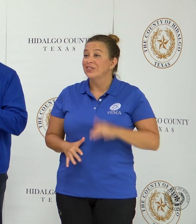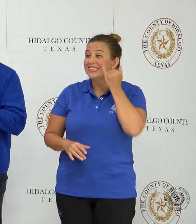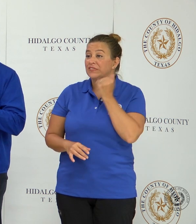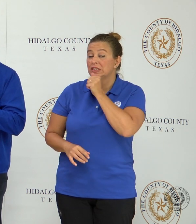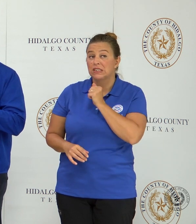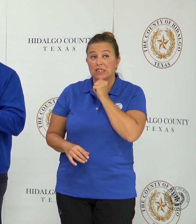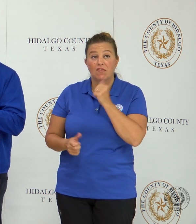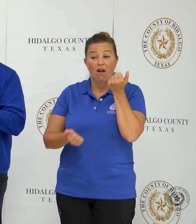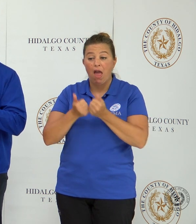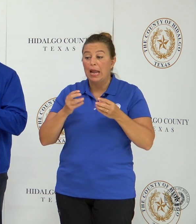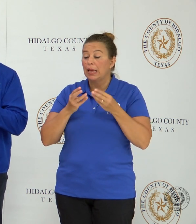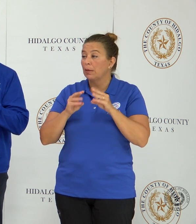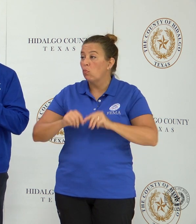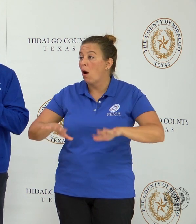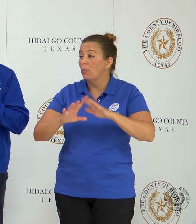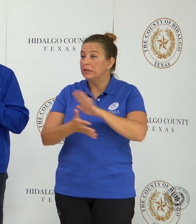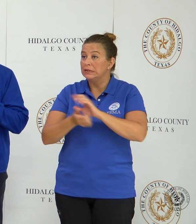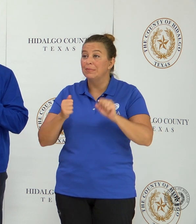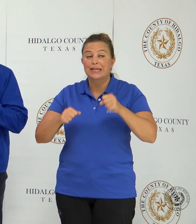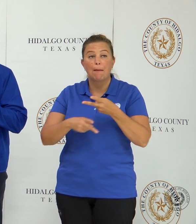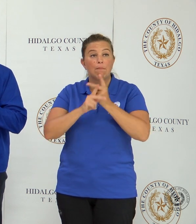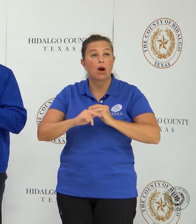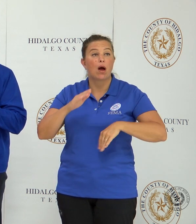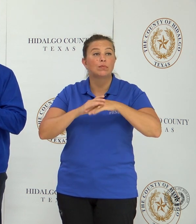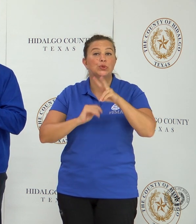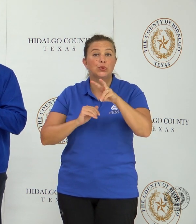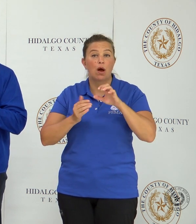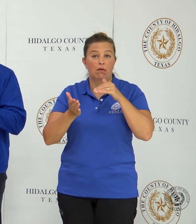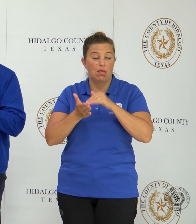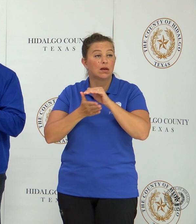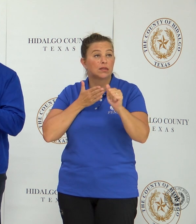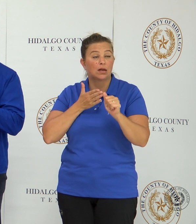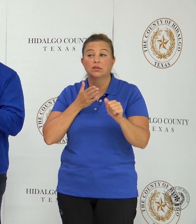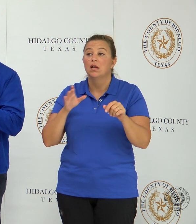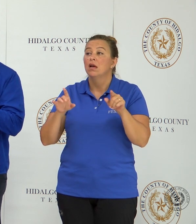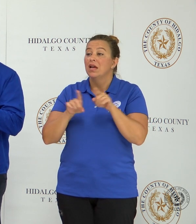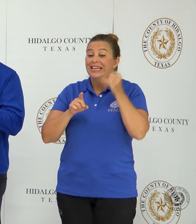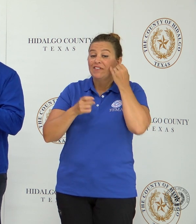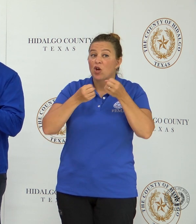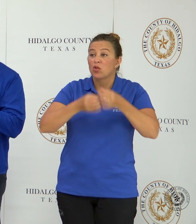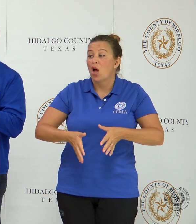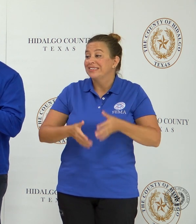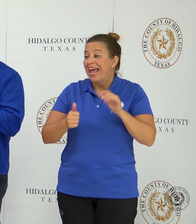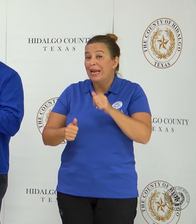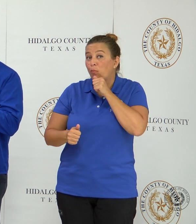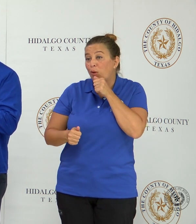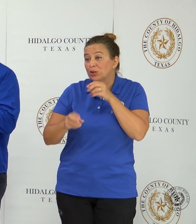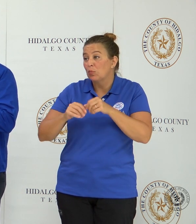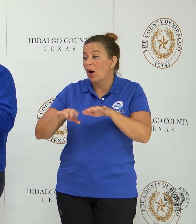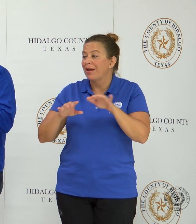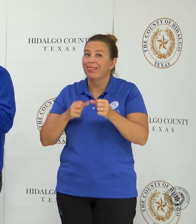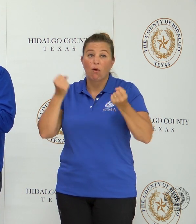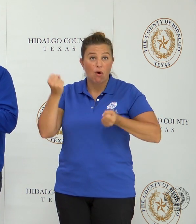suffer any property damage, you may borrow up to $200,000, and if you lost any personal property,